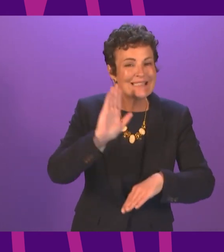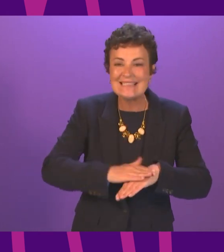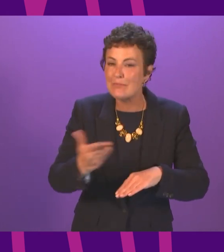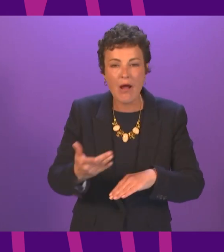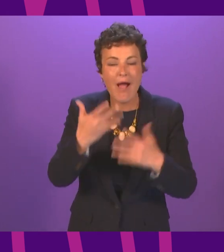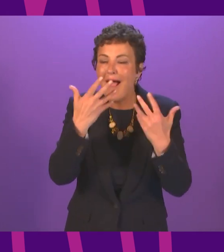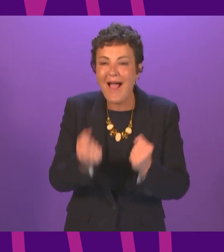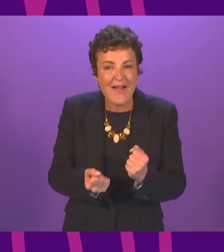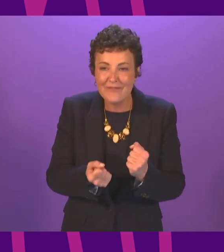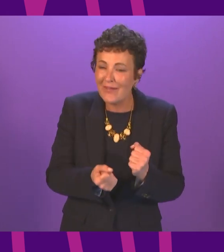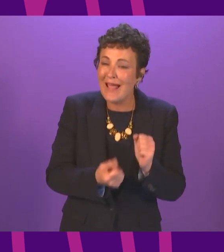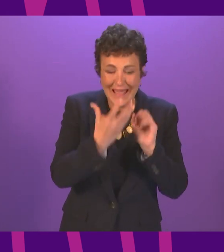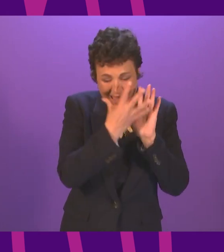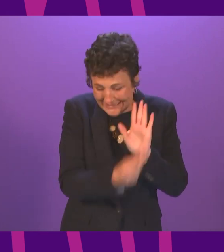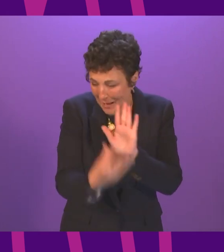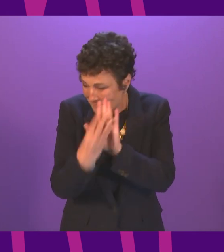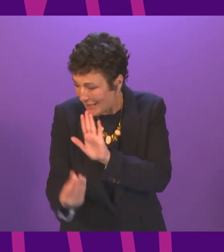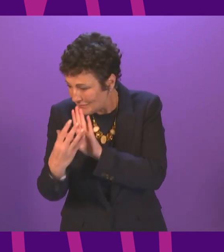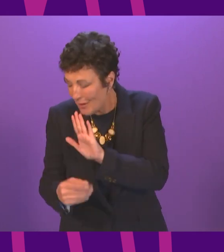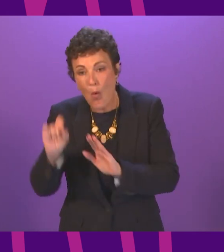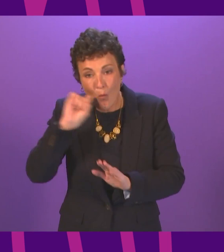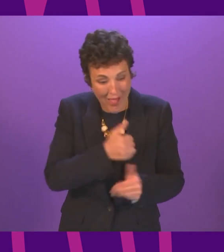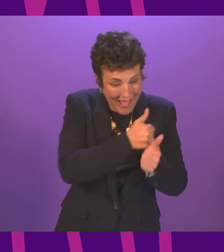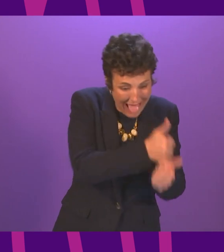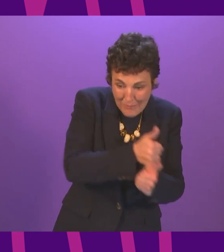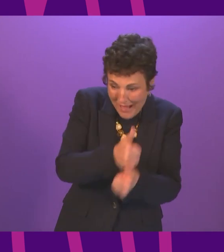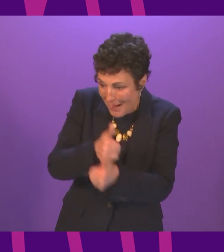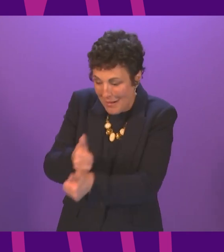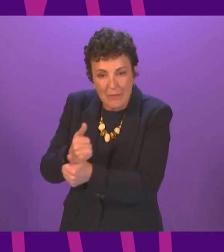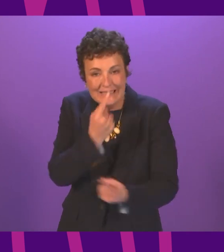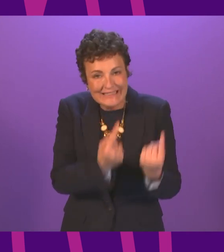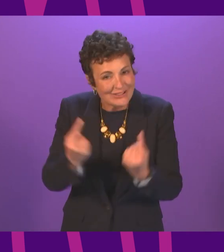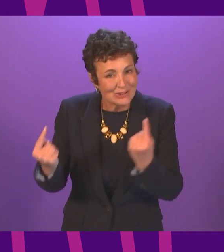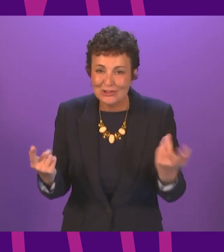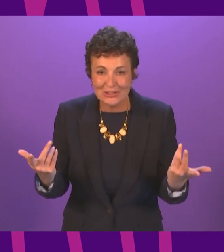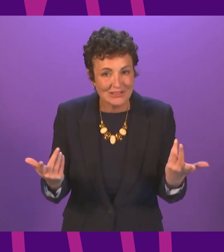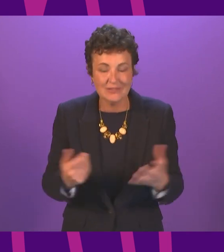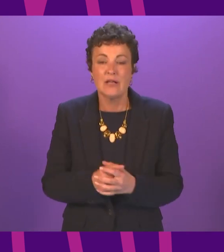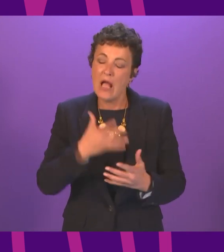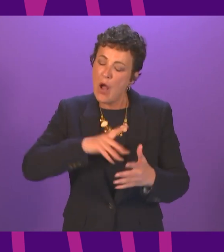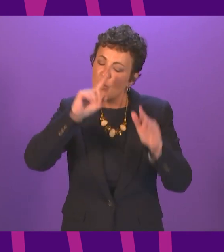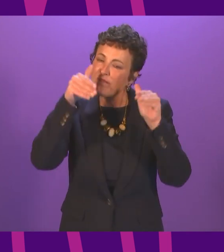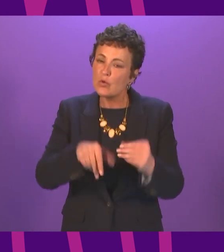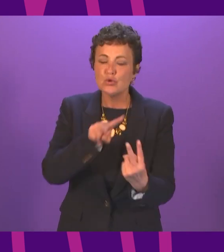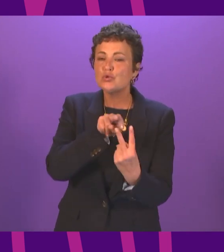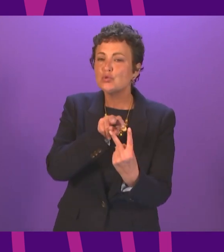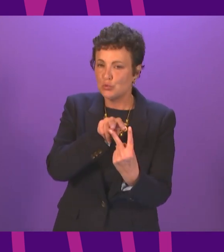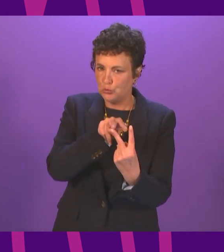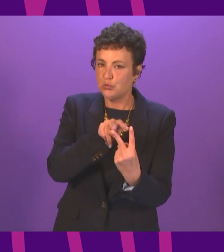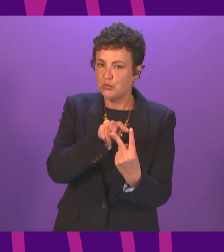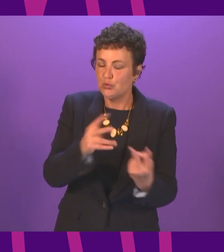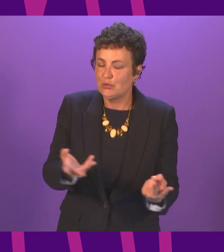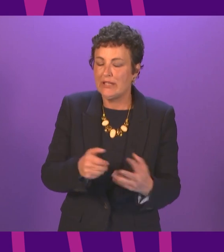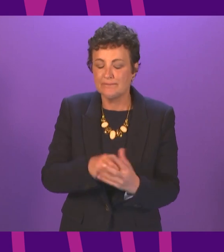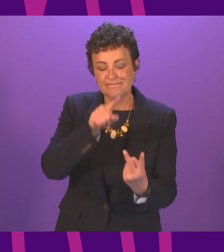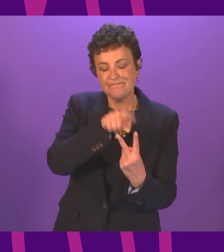are examples where the recovery must and will aid every community in the country I want to focus on two at this particular